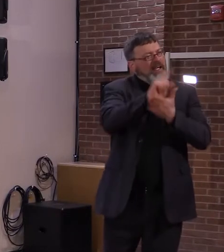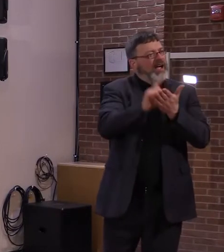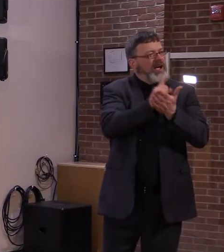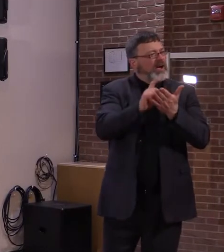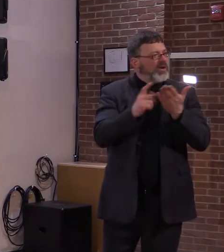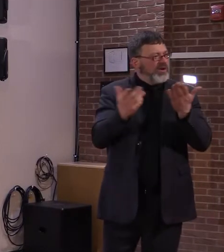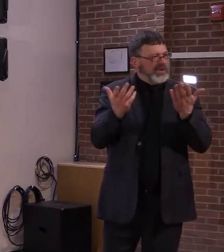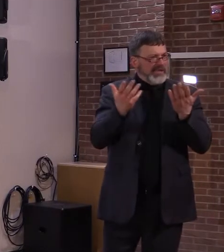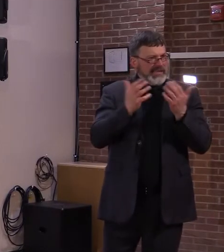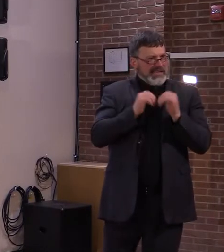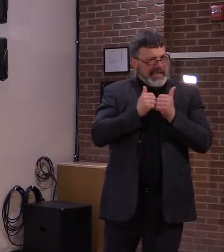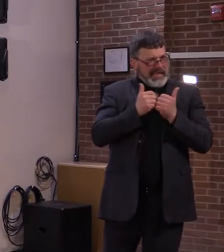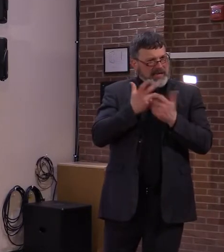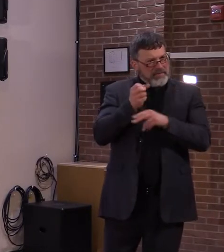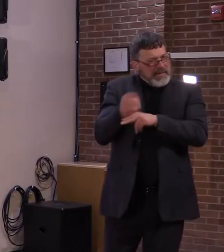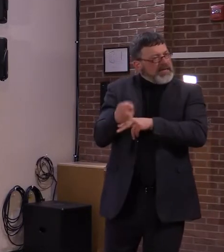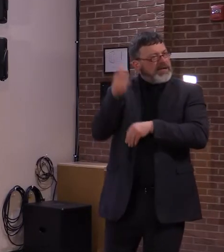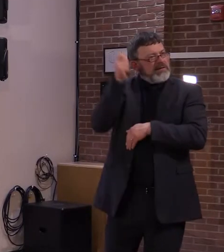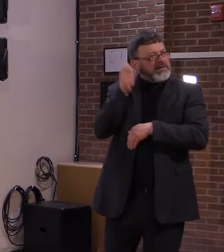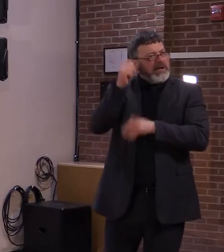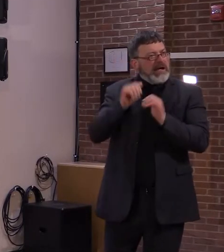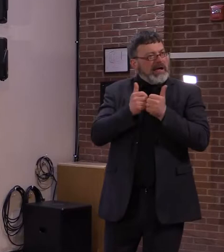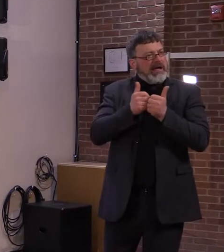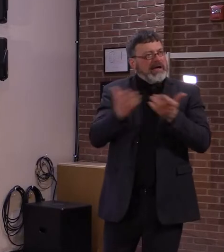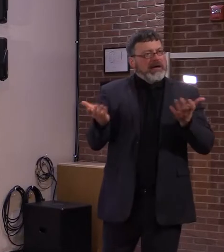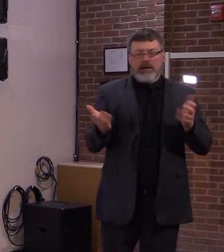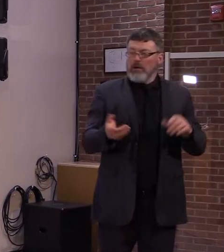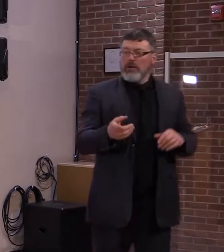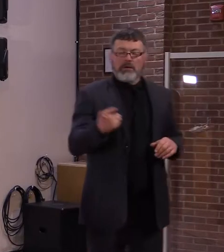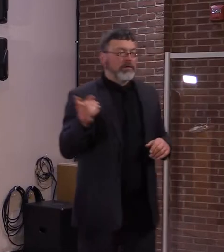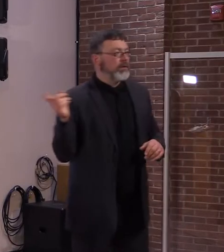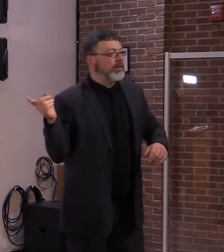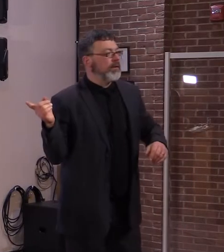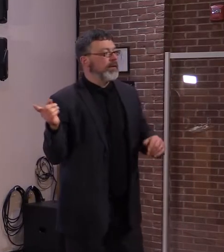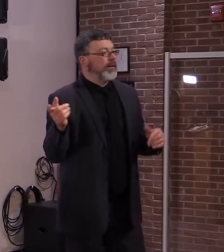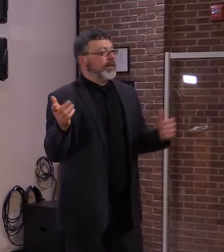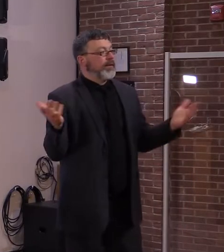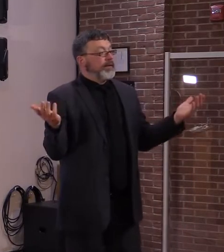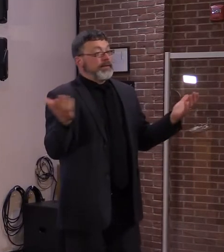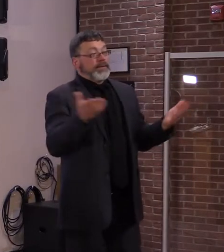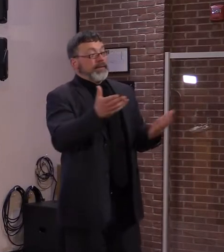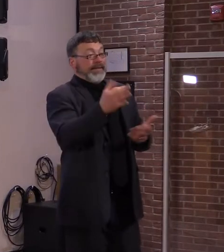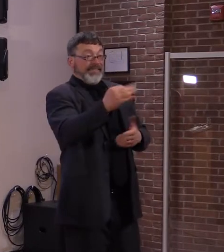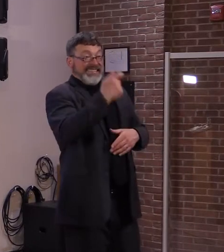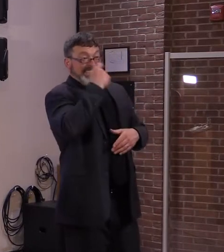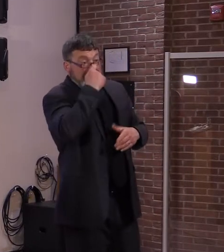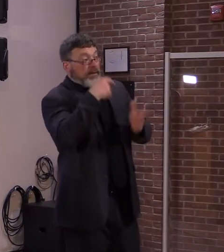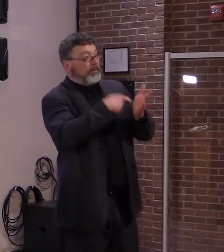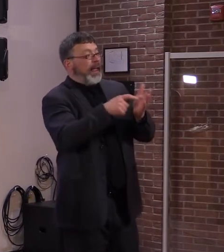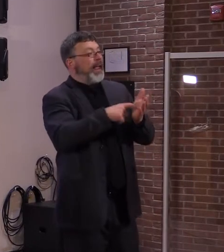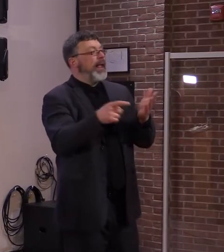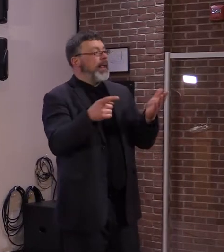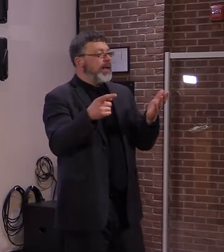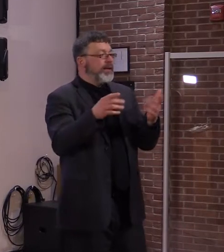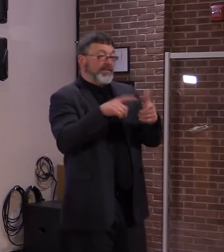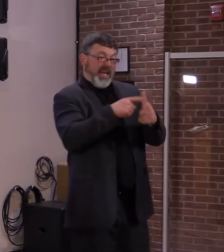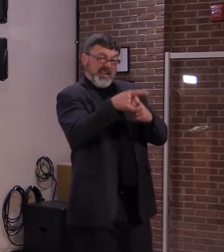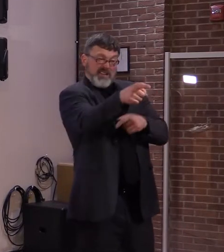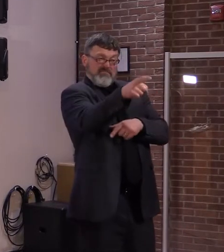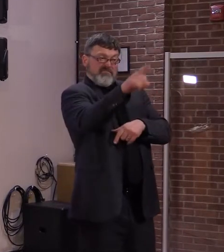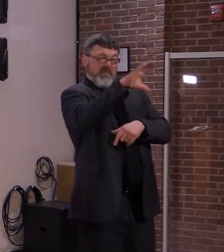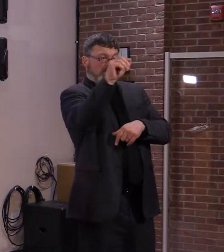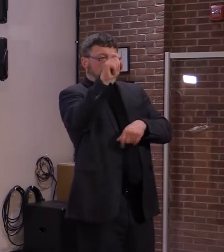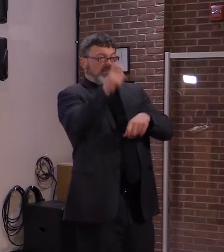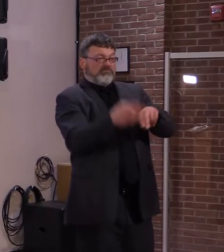And so, wages will increase naturally. It's some of what I've been saying, again, for the last three or